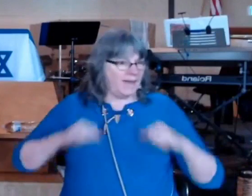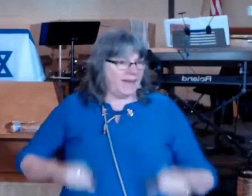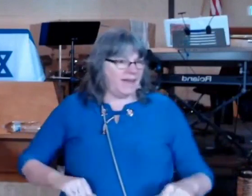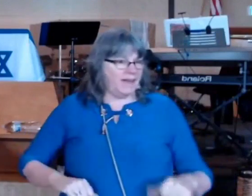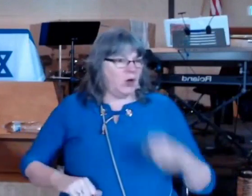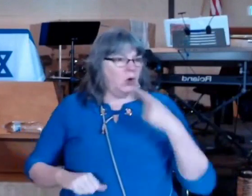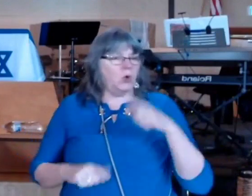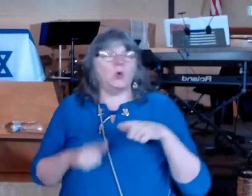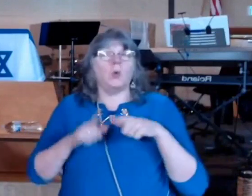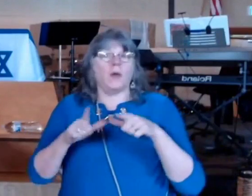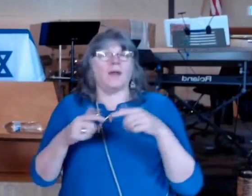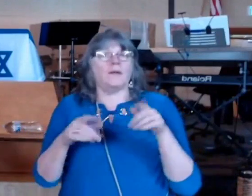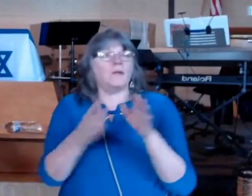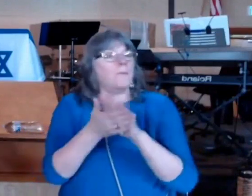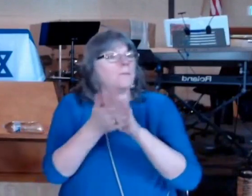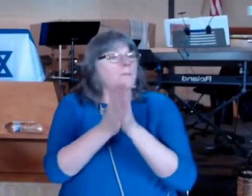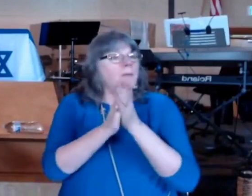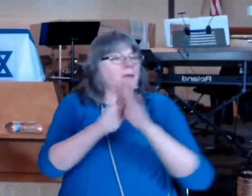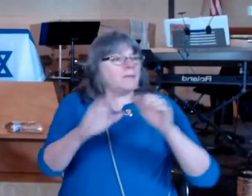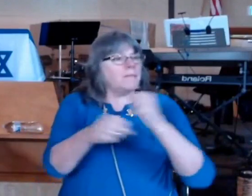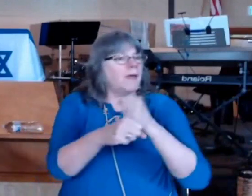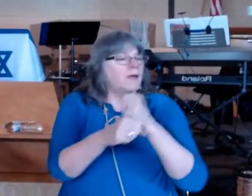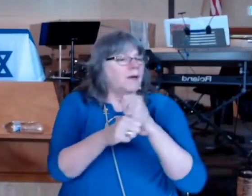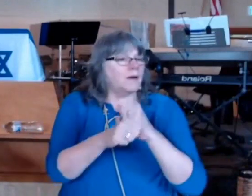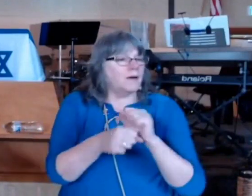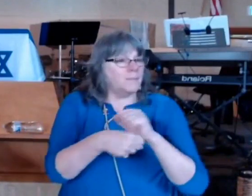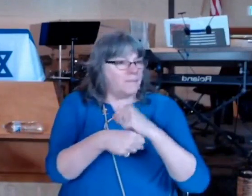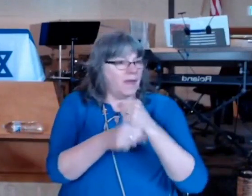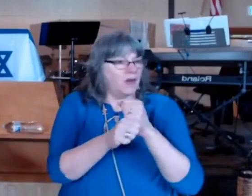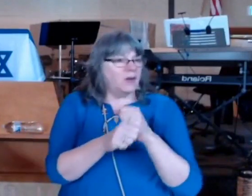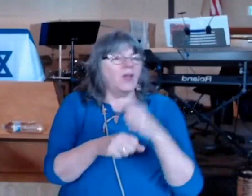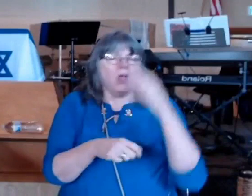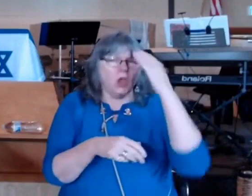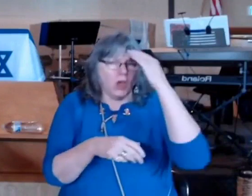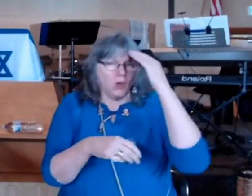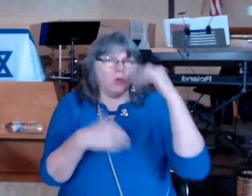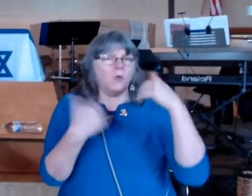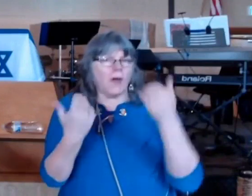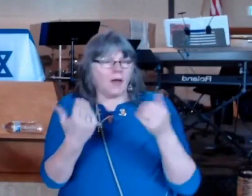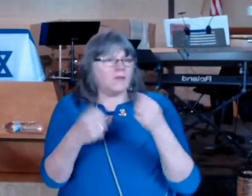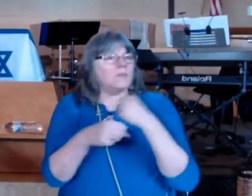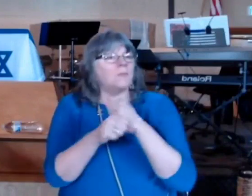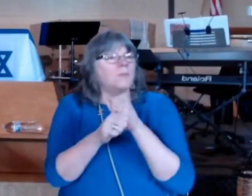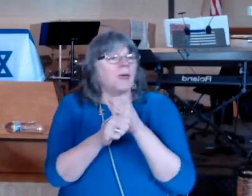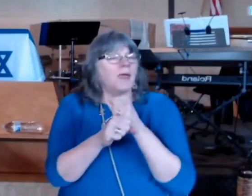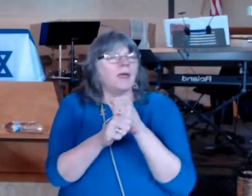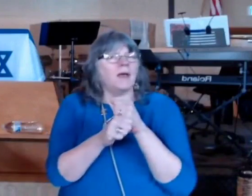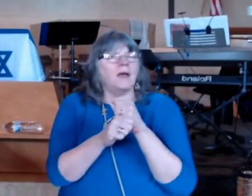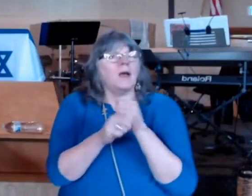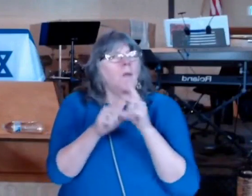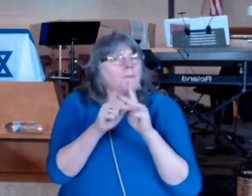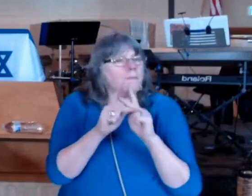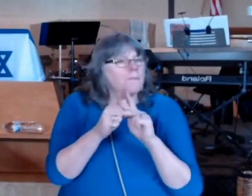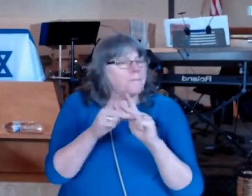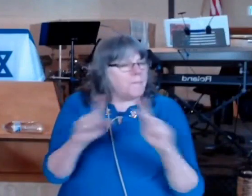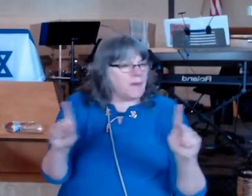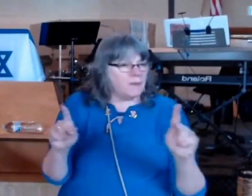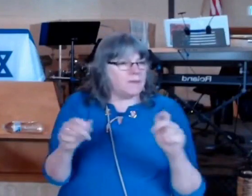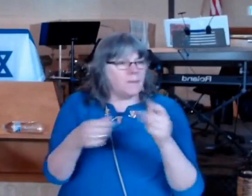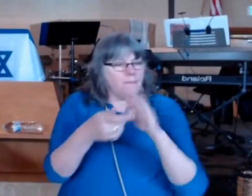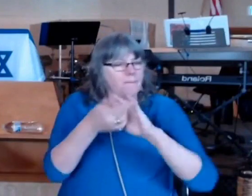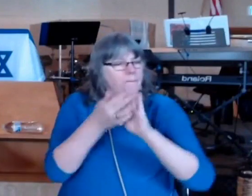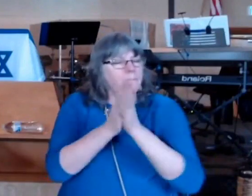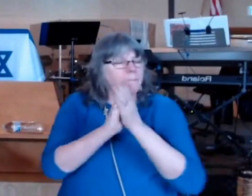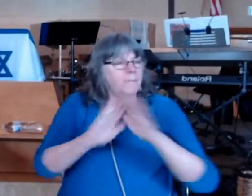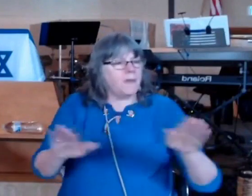he did that because he really understood his role as priest the peacemaker between God and man and he could apply